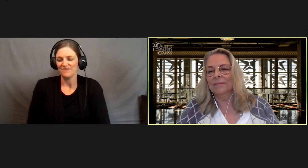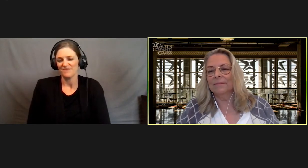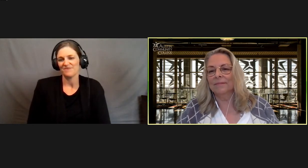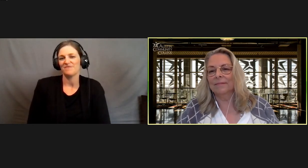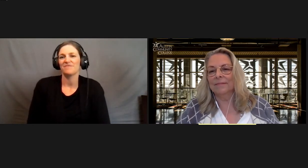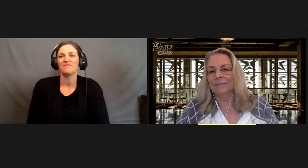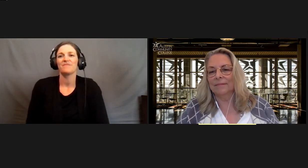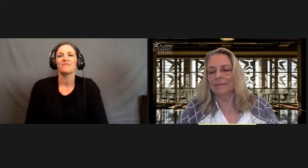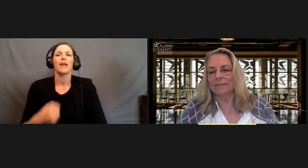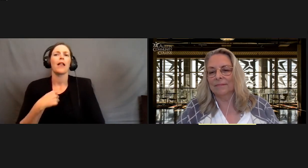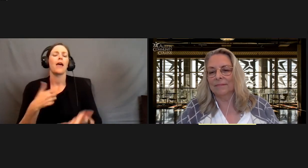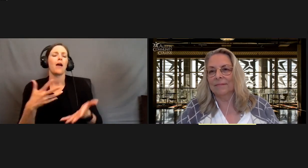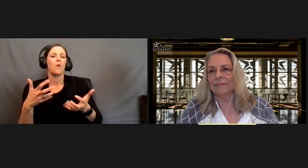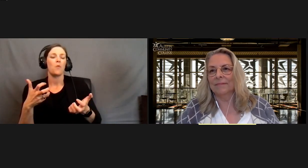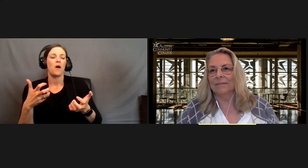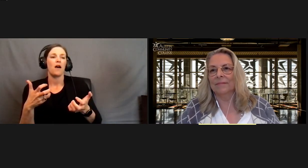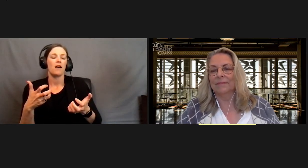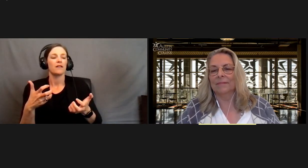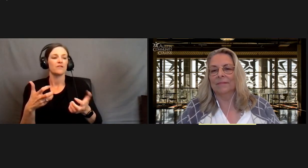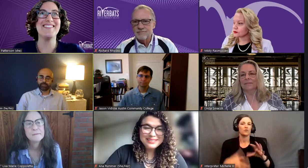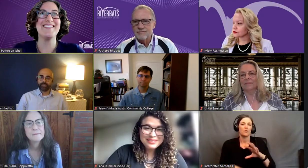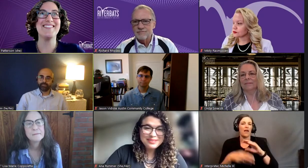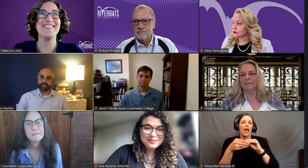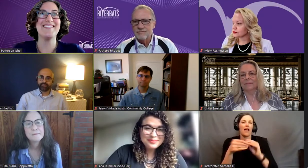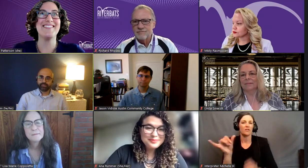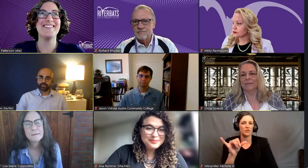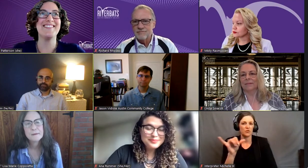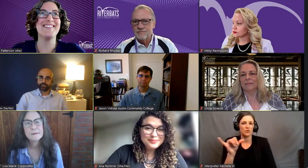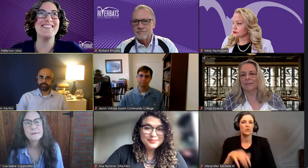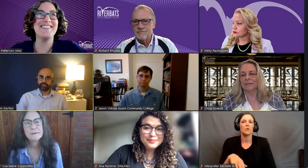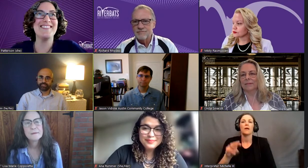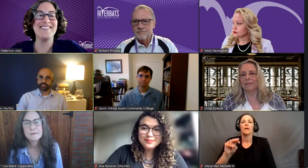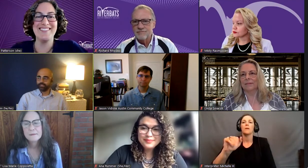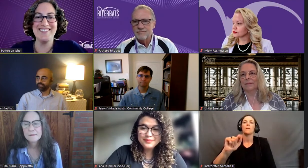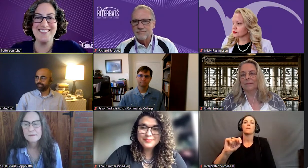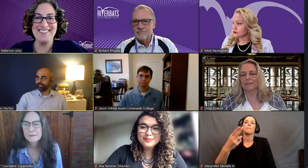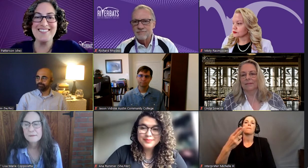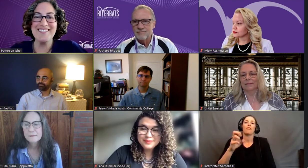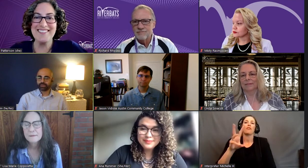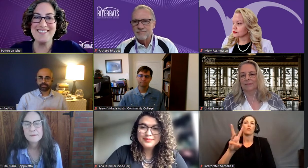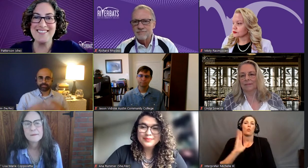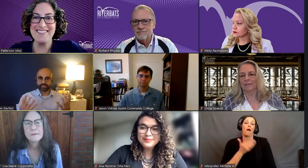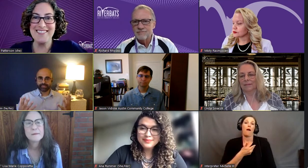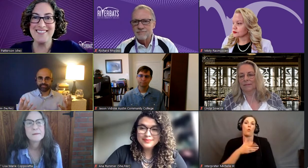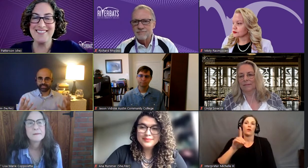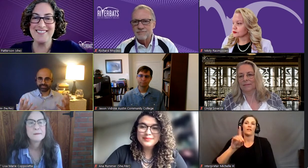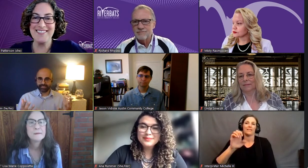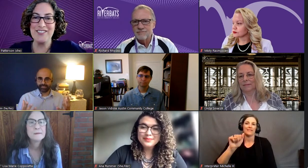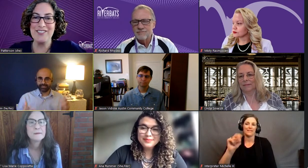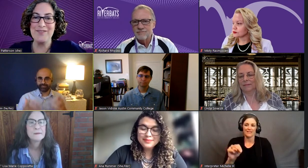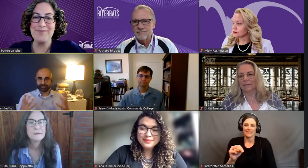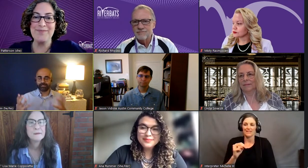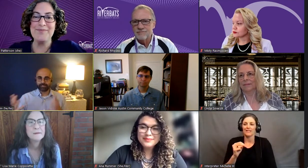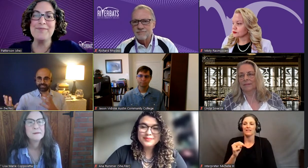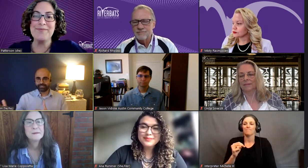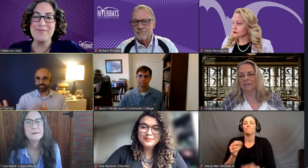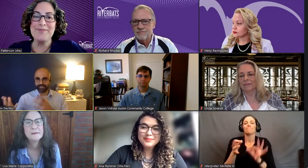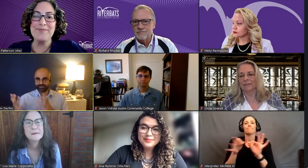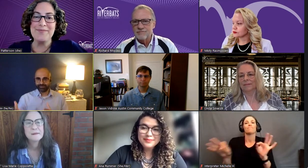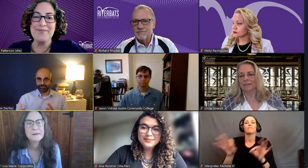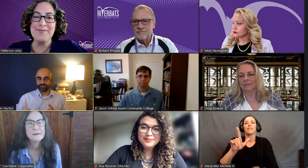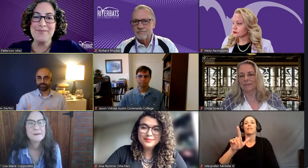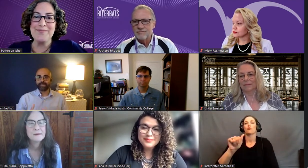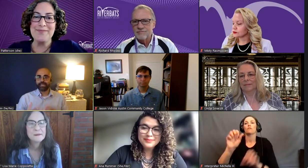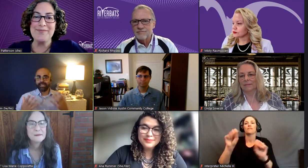And I'd like to actually add to Matthew Dodd-Laurent, our Dean, has a saying, liberal arts can